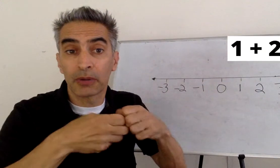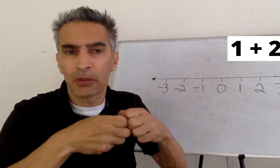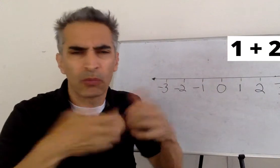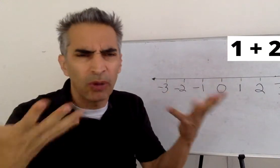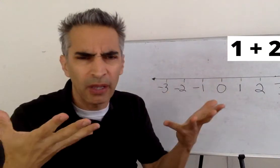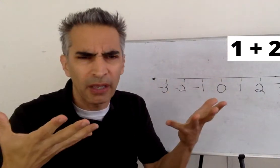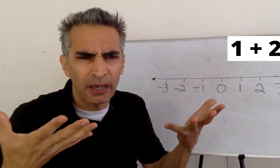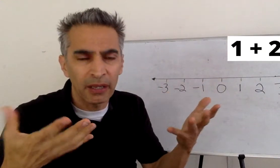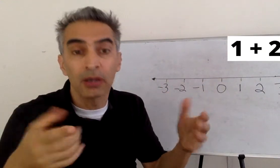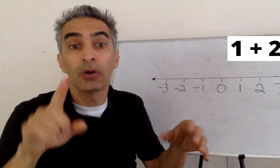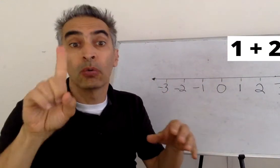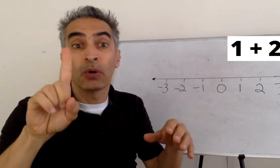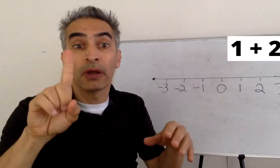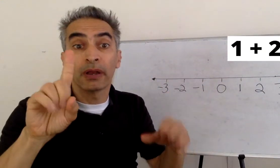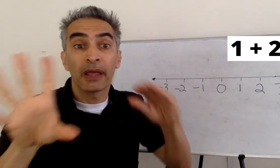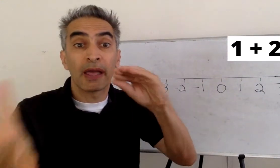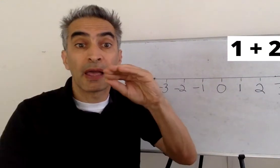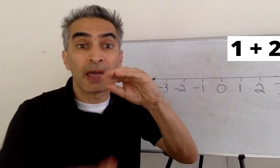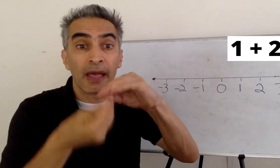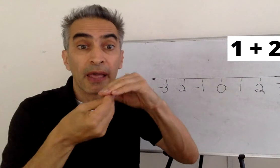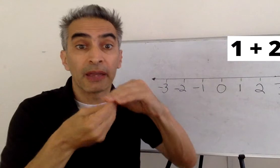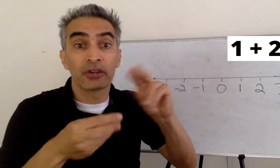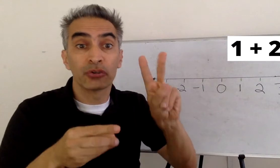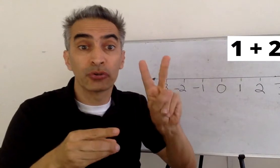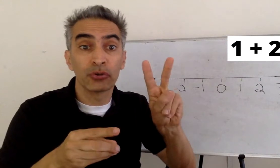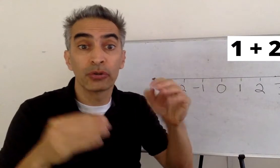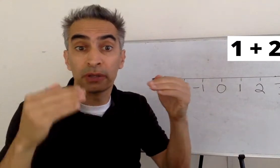Our example problem is 1 plus 2.